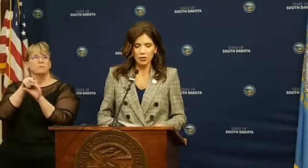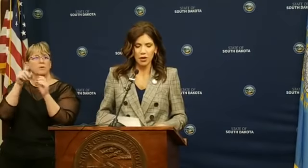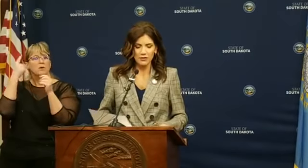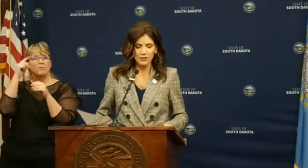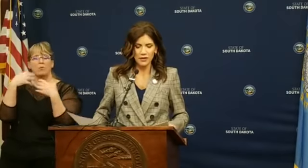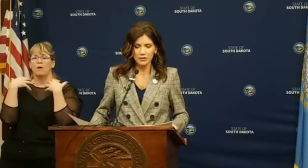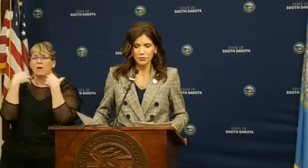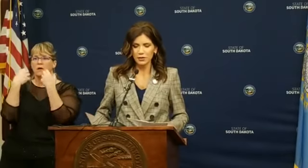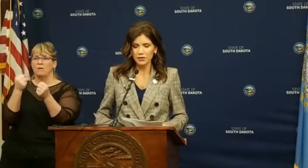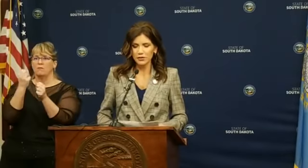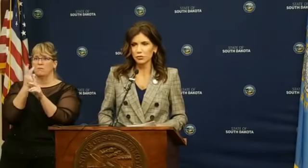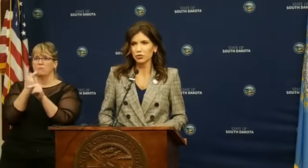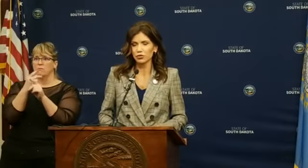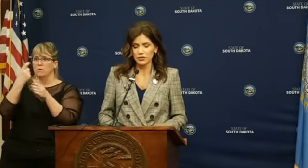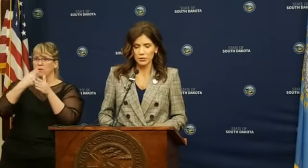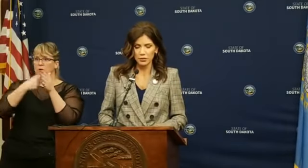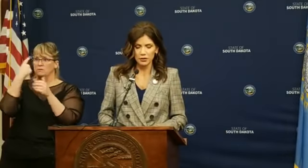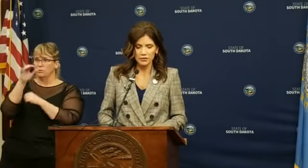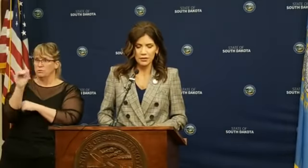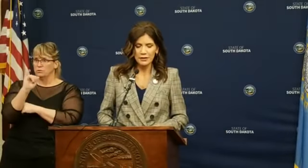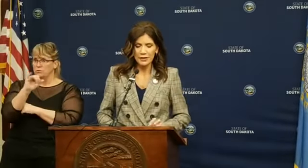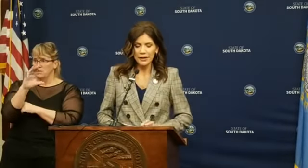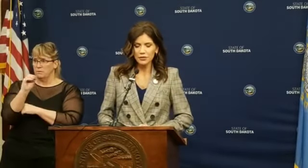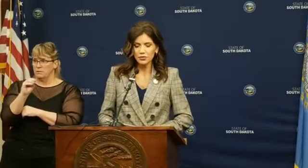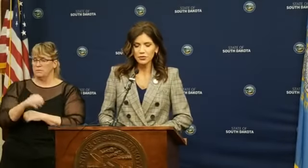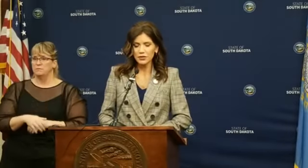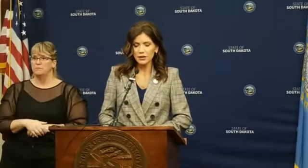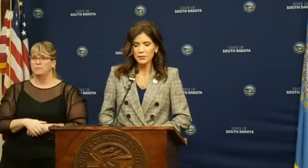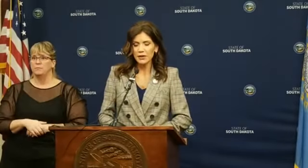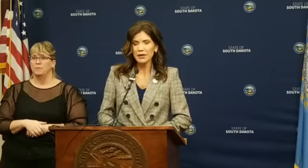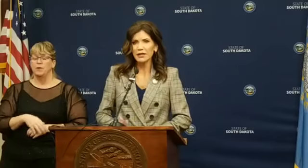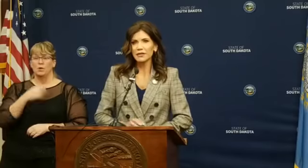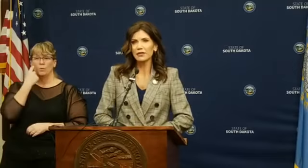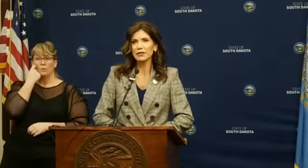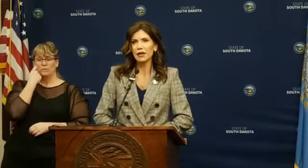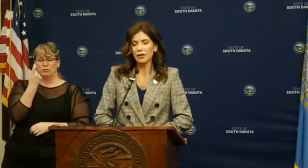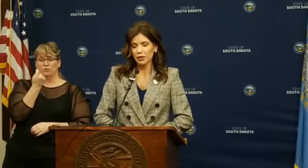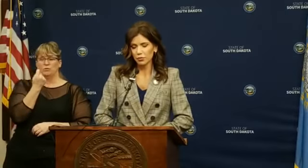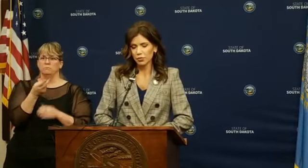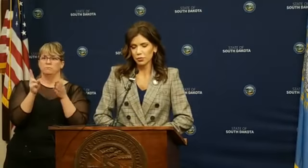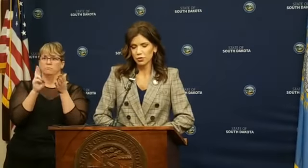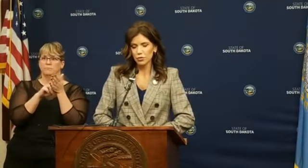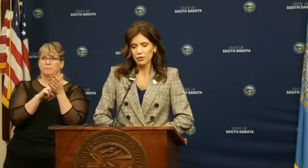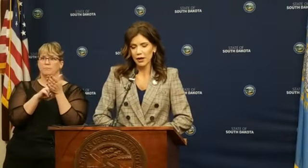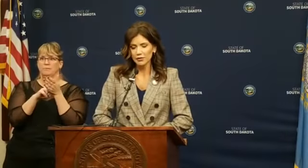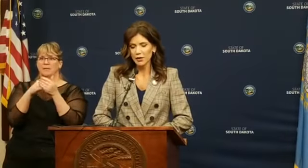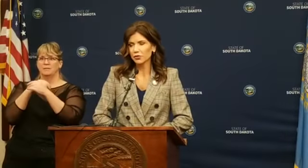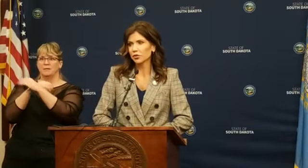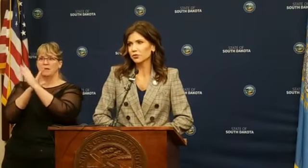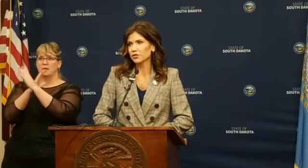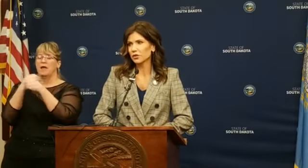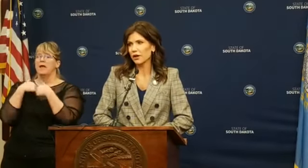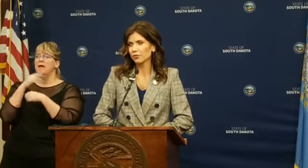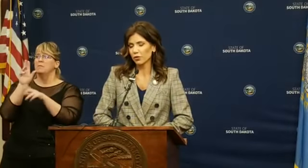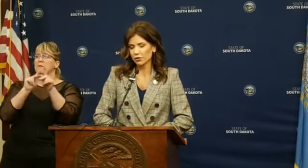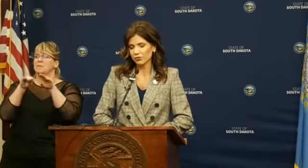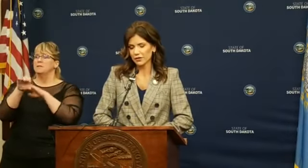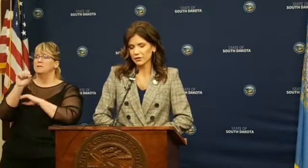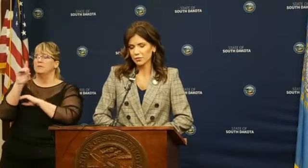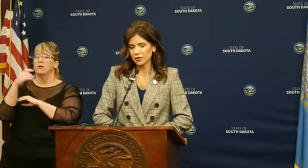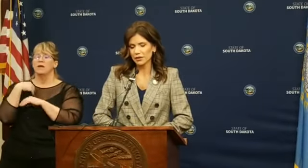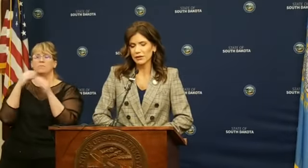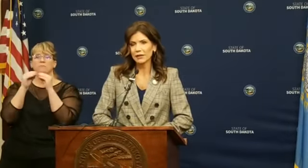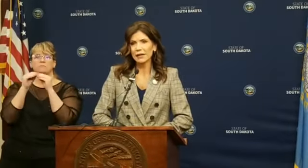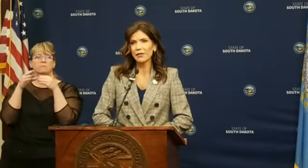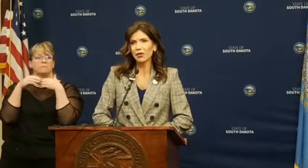health care costs as it relates to insurance companies. And on Tuesday, I signed the telehealth bill, which will allow South Dakotans to have greater